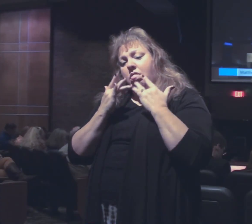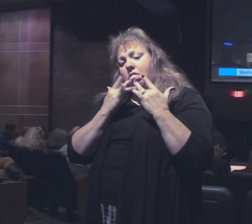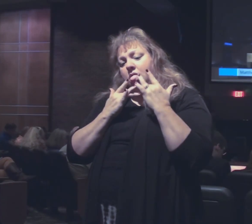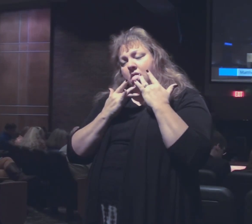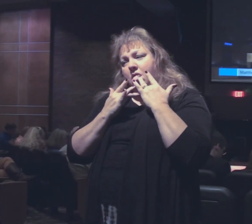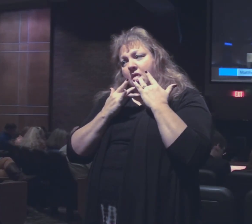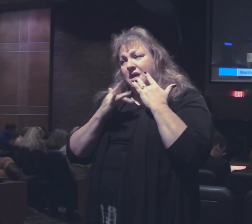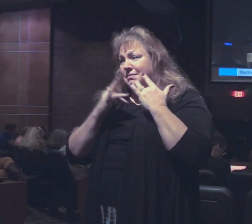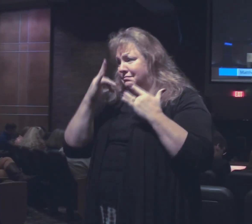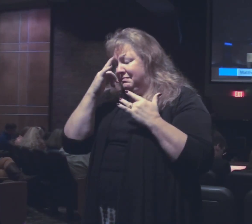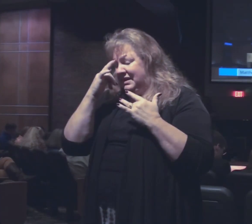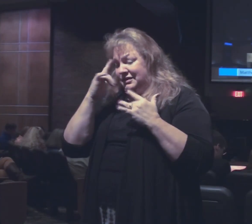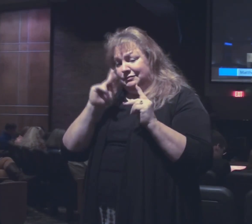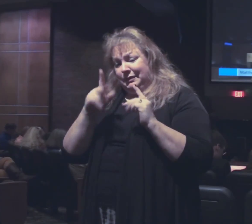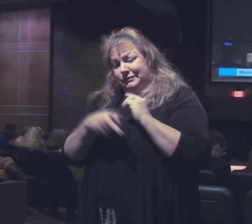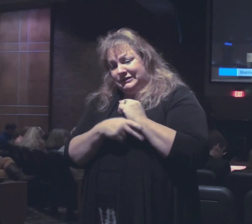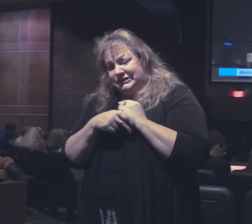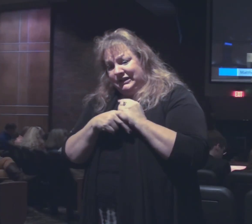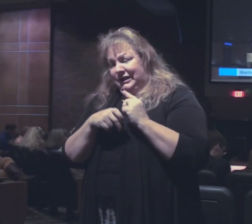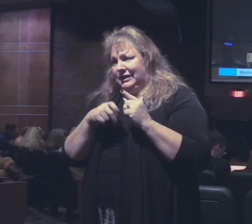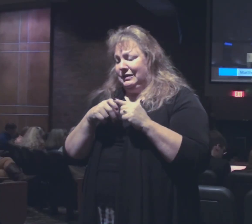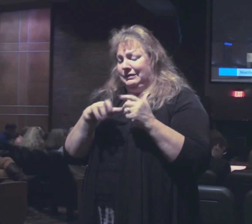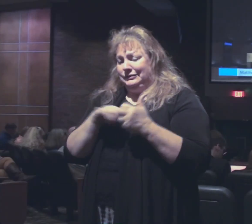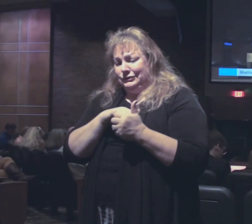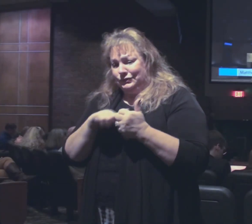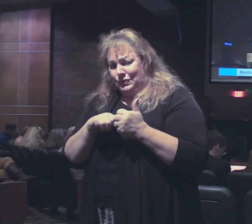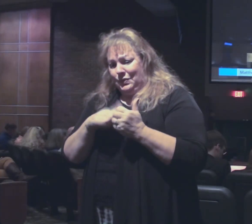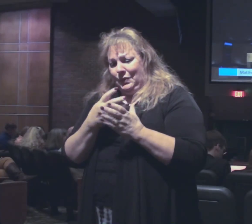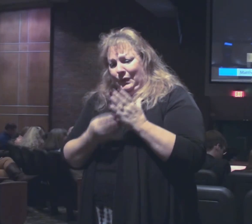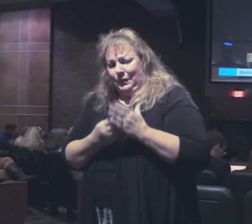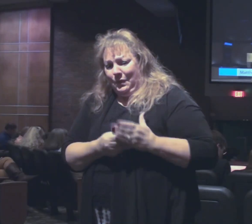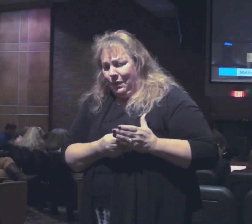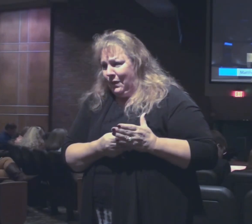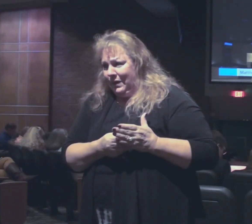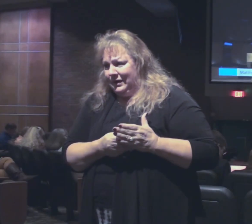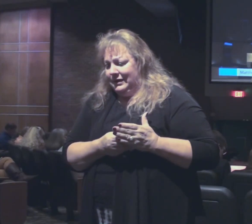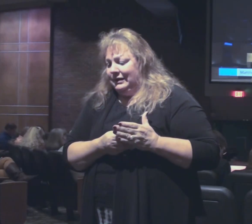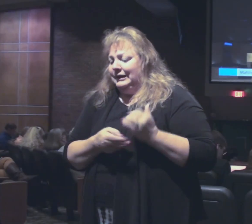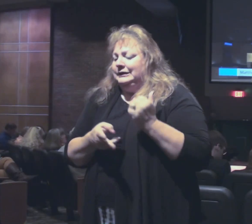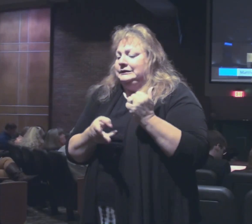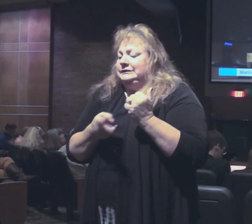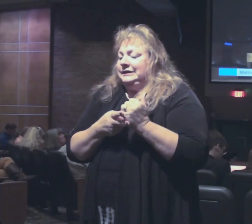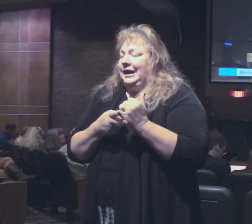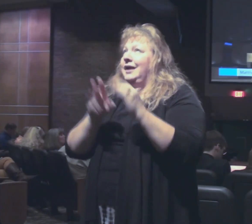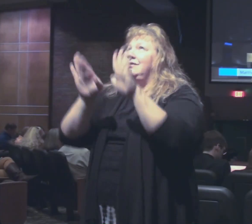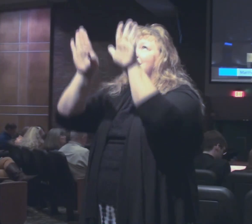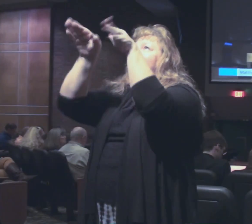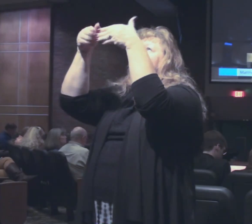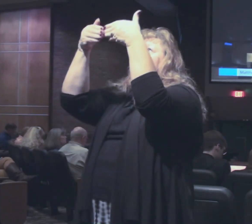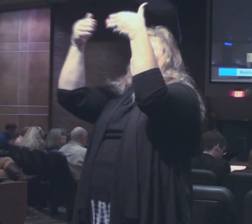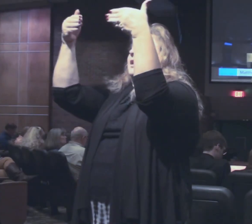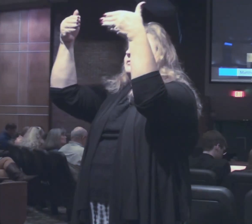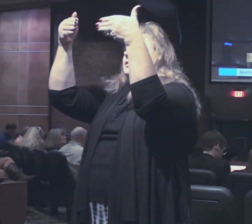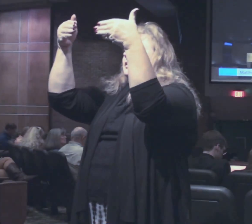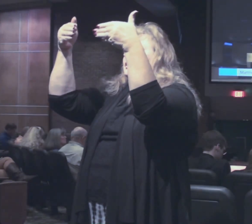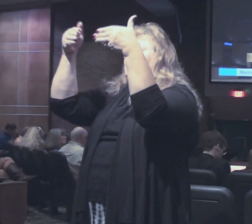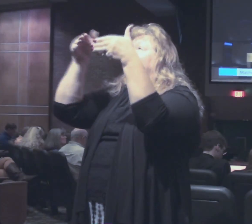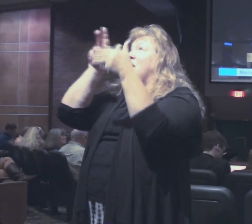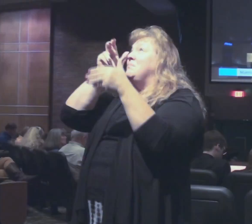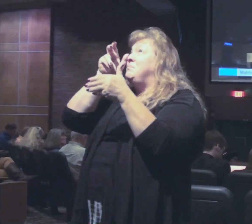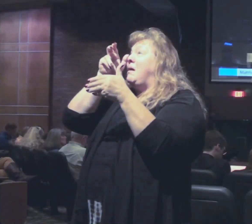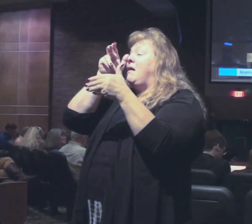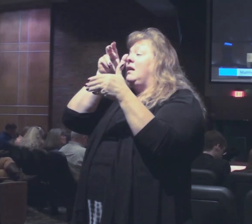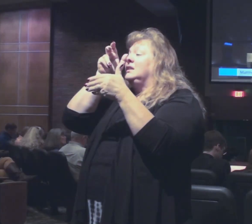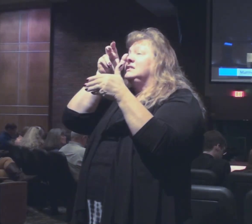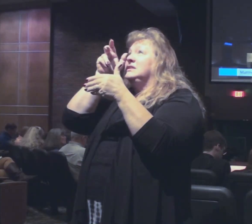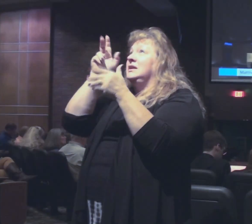destroy, where thieves break in and steal. Store up for yourselves treasures in heaven, where neither moth or rust destroys, or